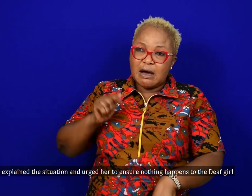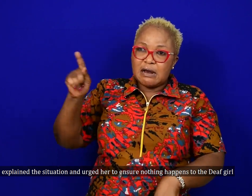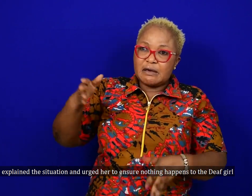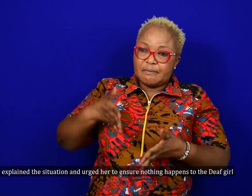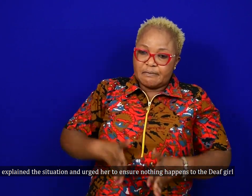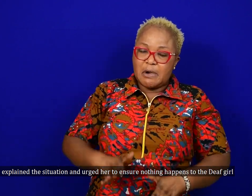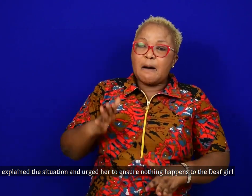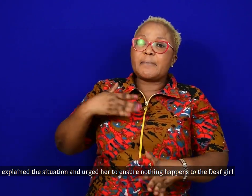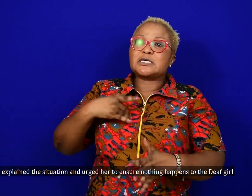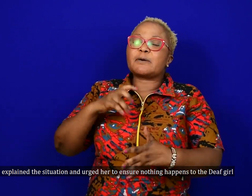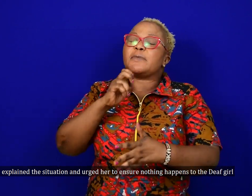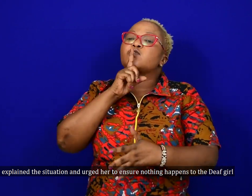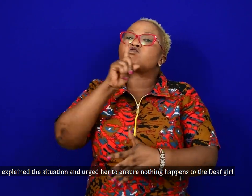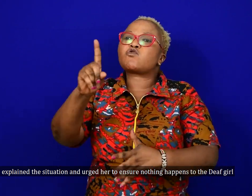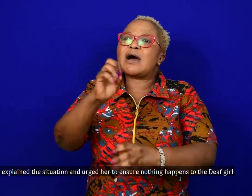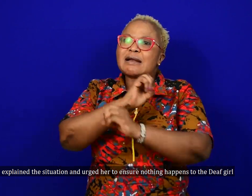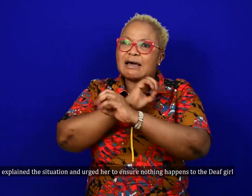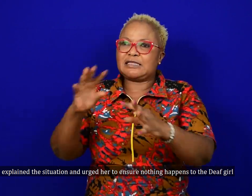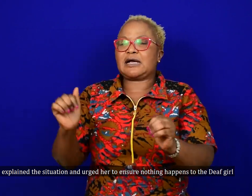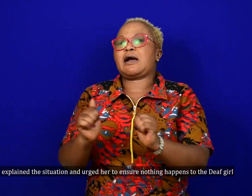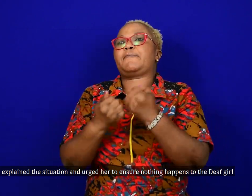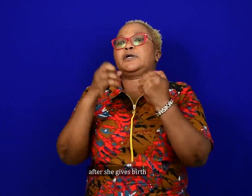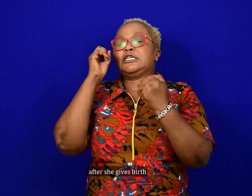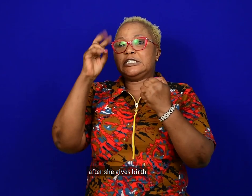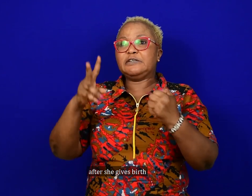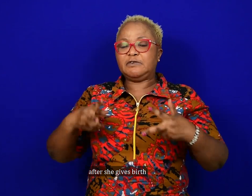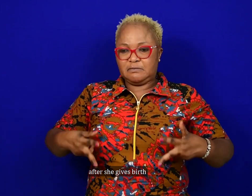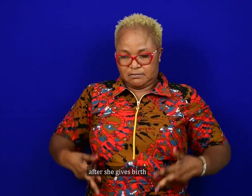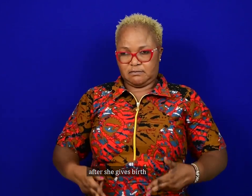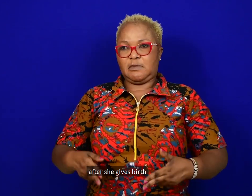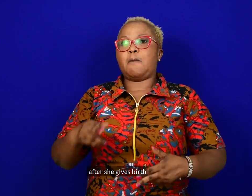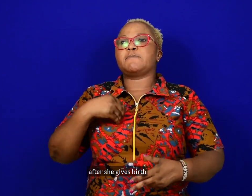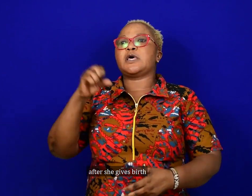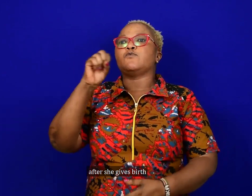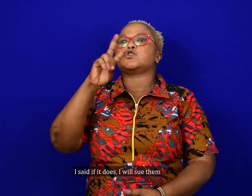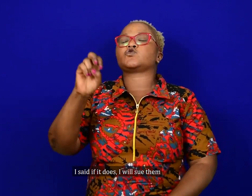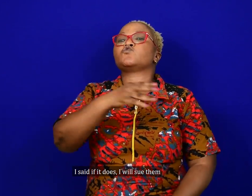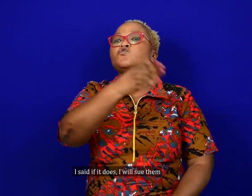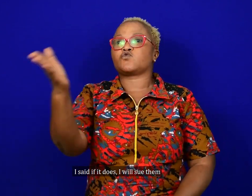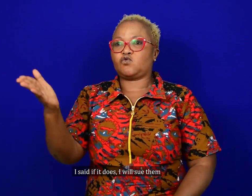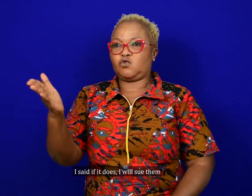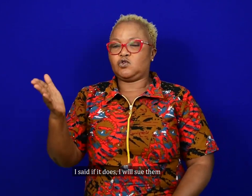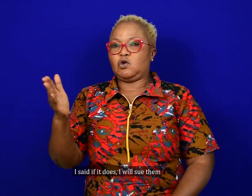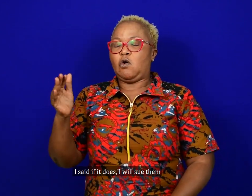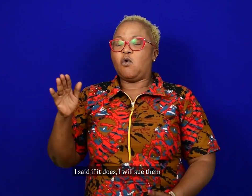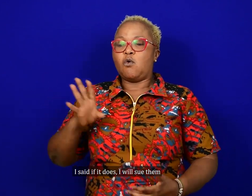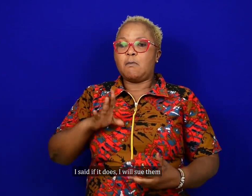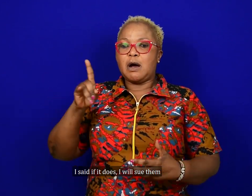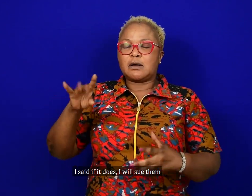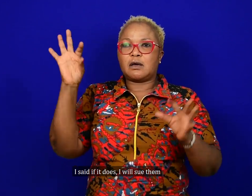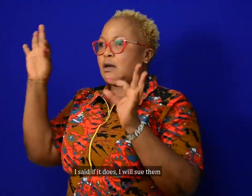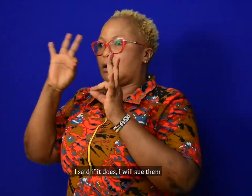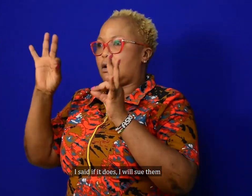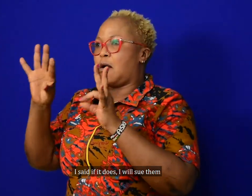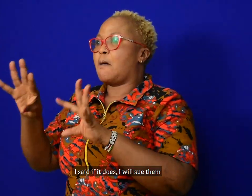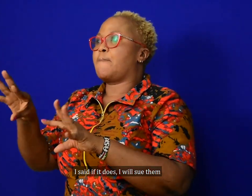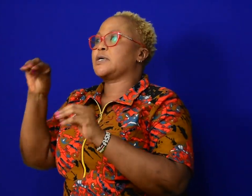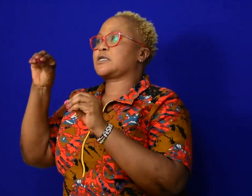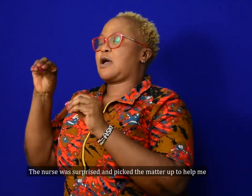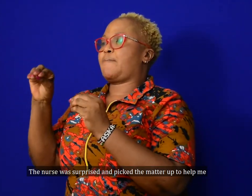to ensure nothing happens to this deaf girl after she gives birth. And I said that if it does, I will sue them. So